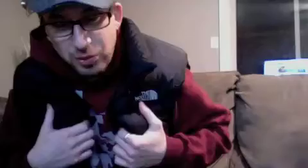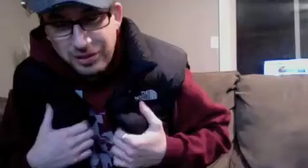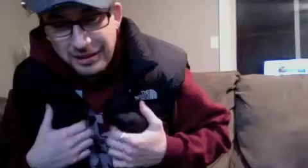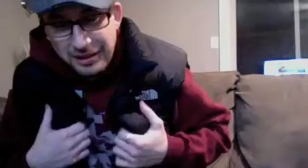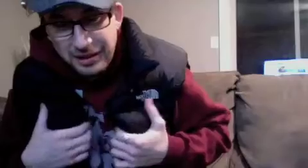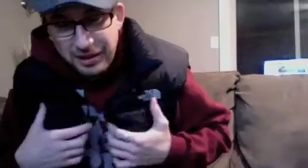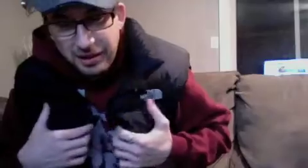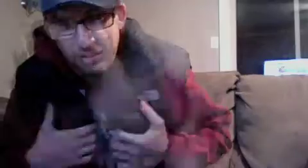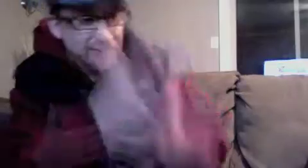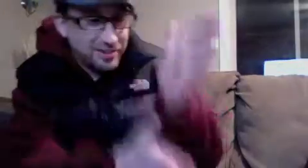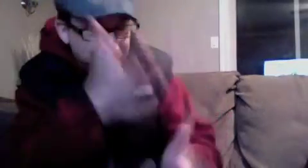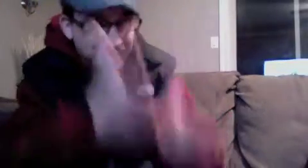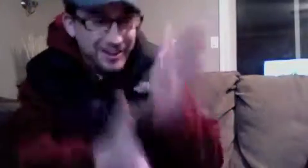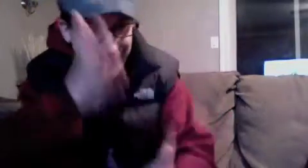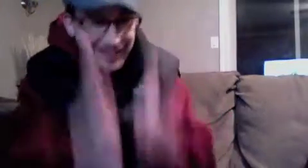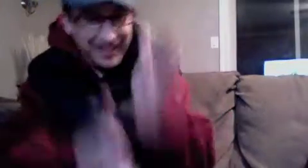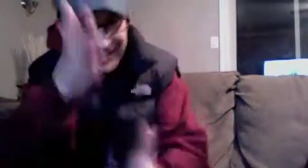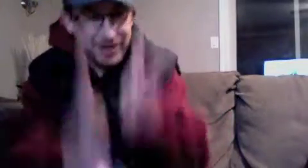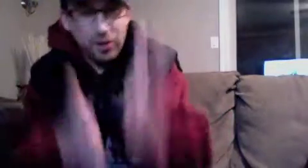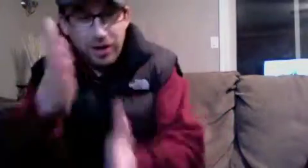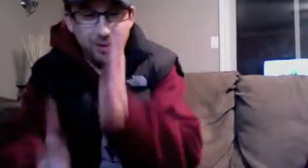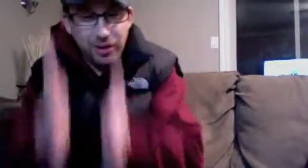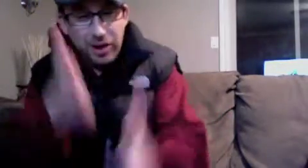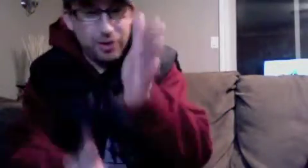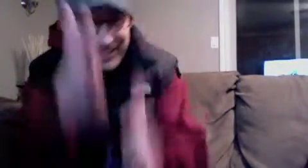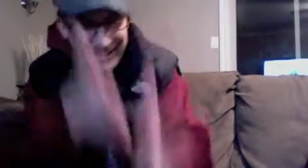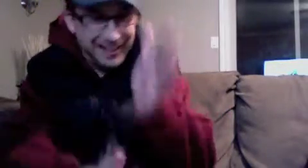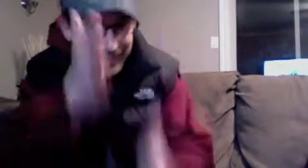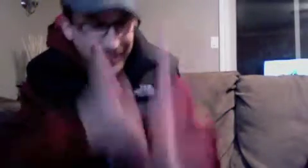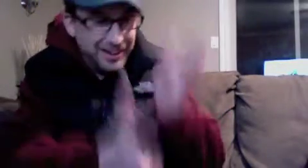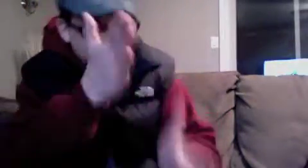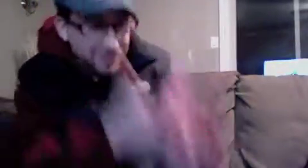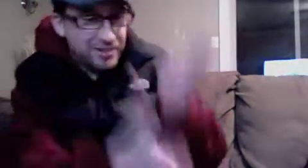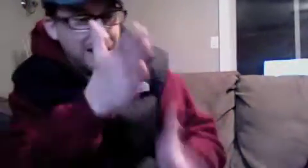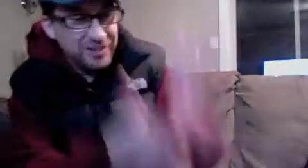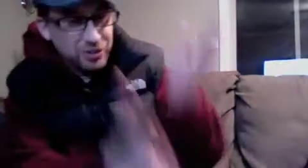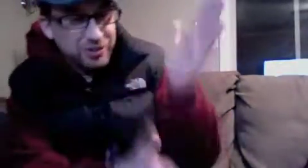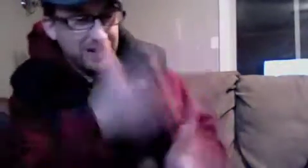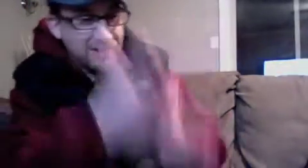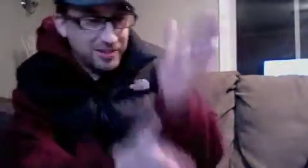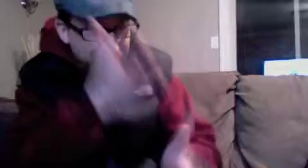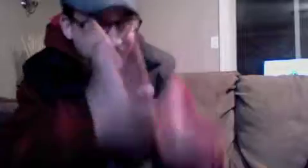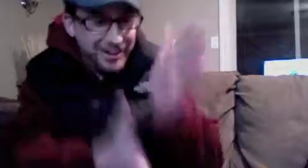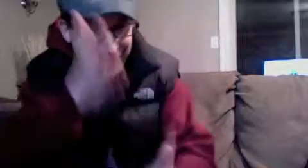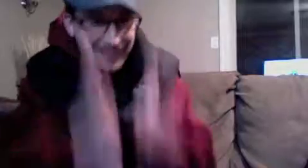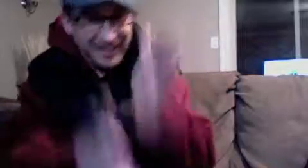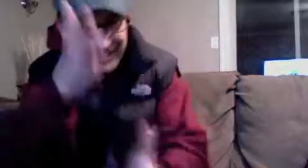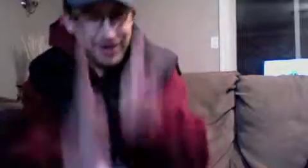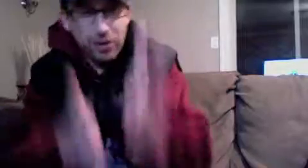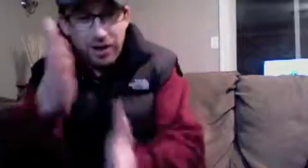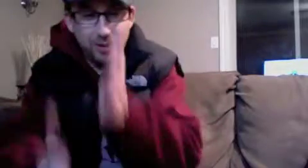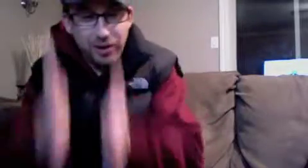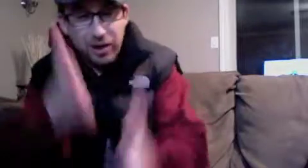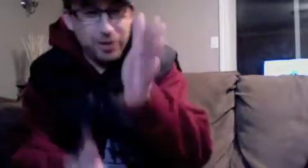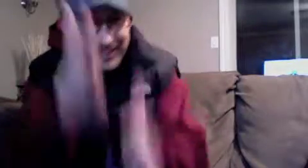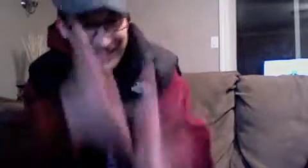What is love, baby don't hurt me, don't hurt me, no more